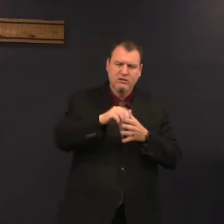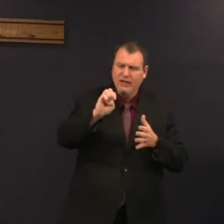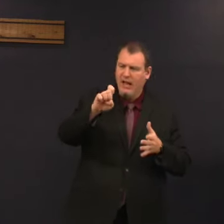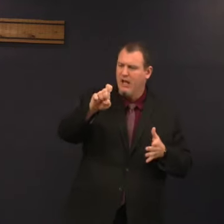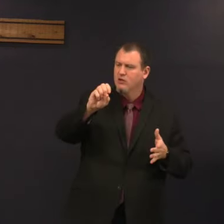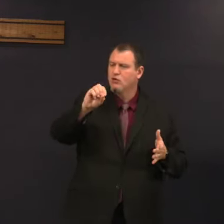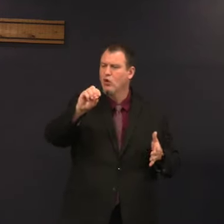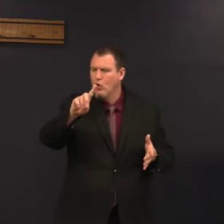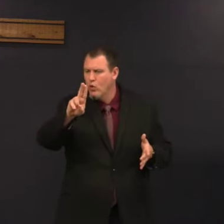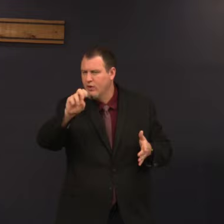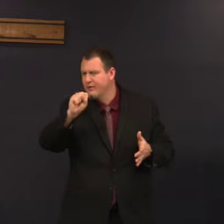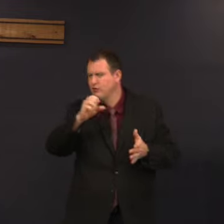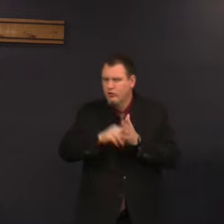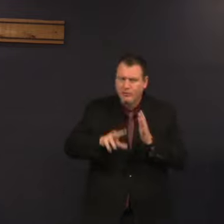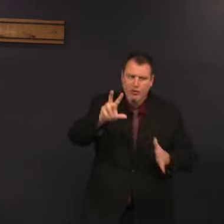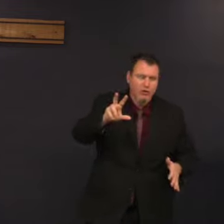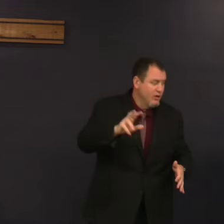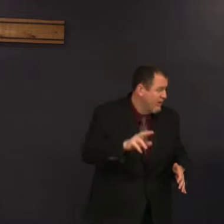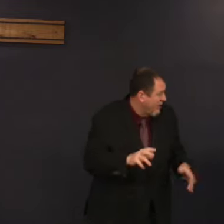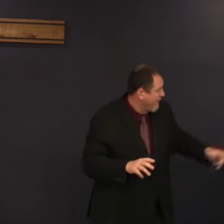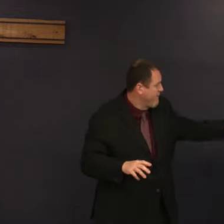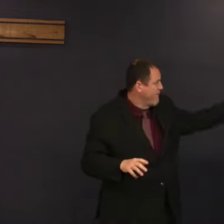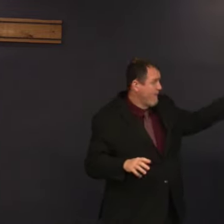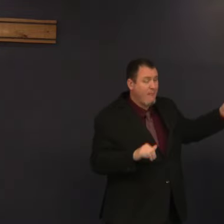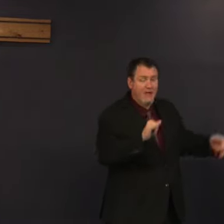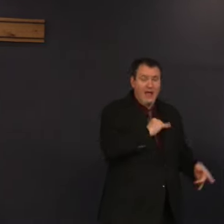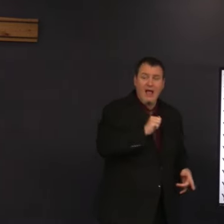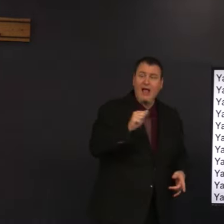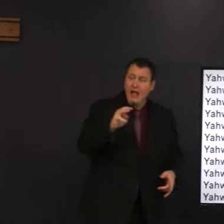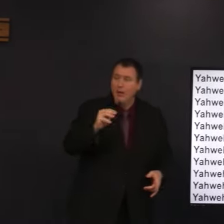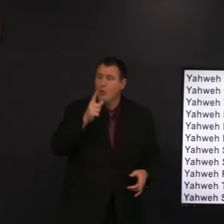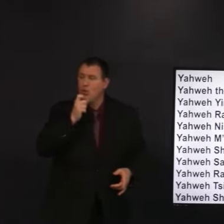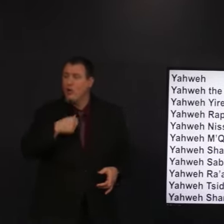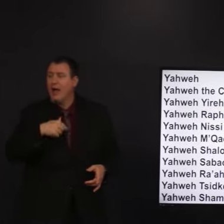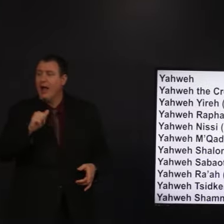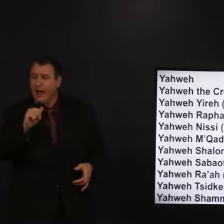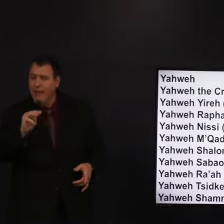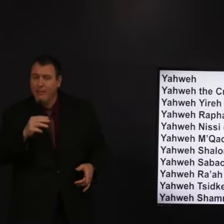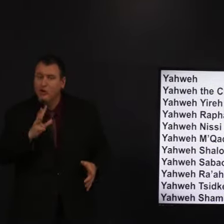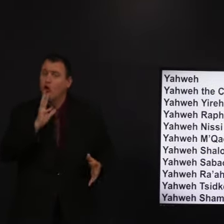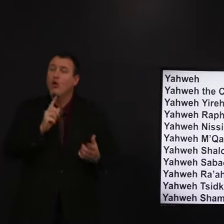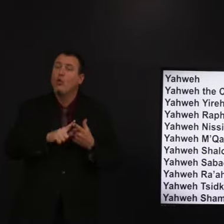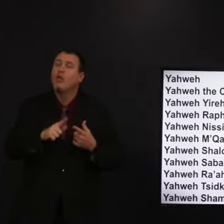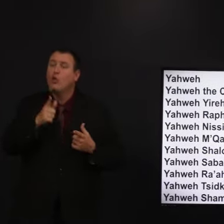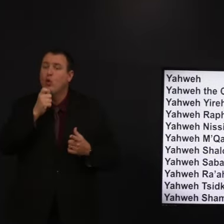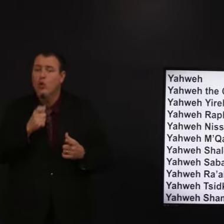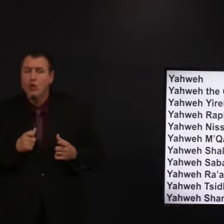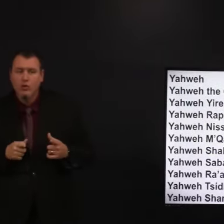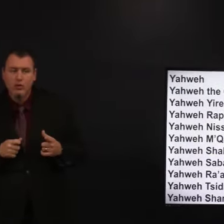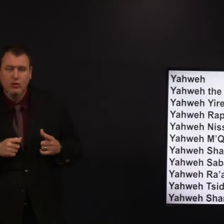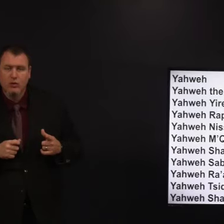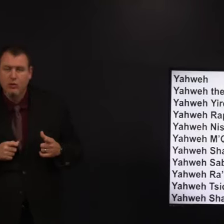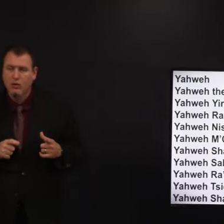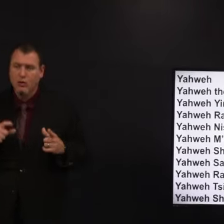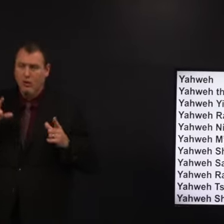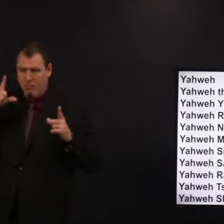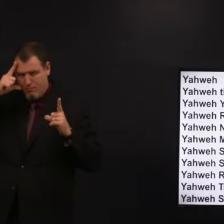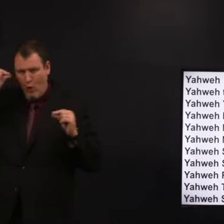Very first time in Exodus, he says, I am who I am. And who is he talking to?